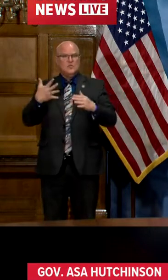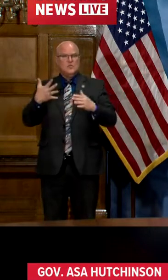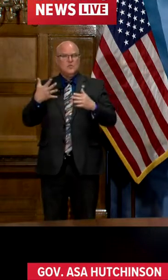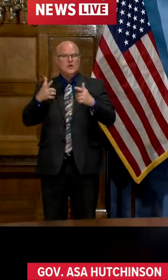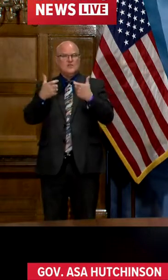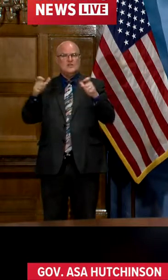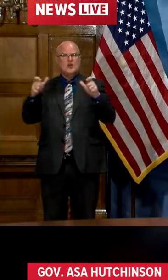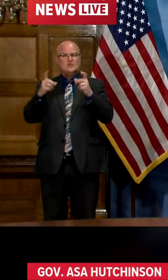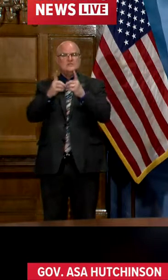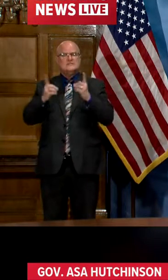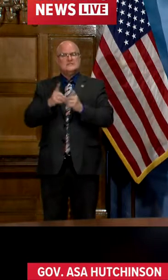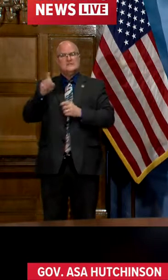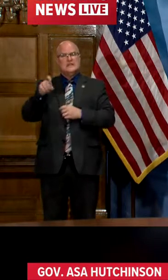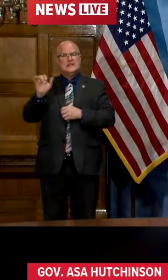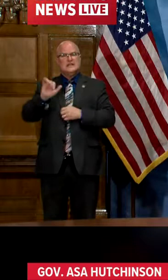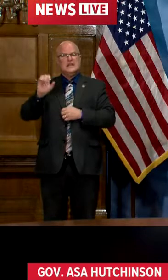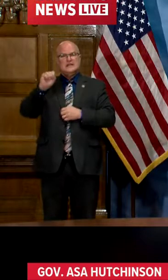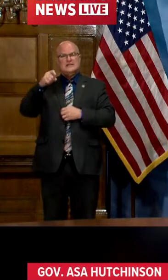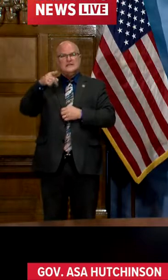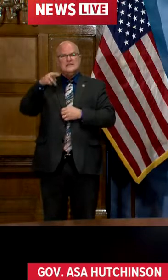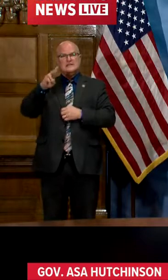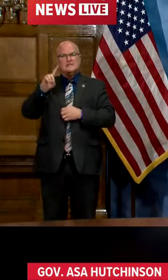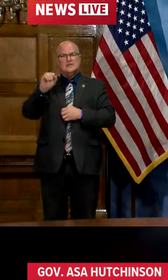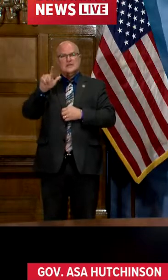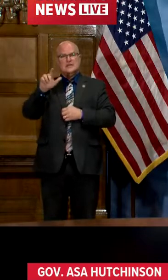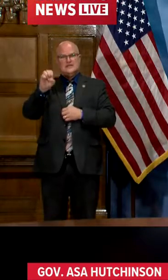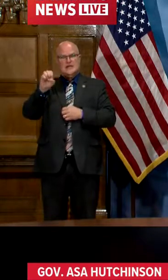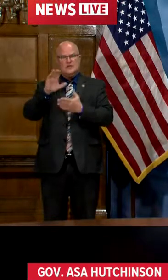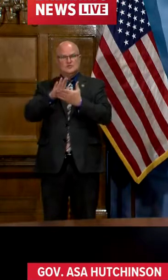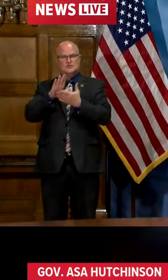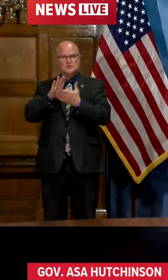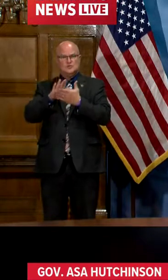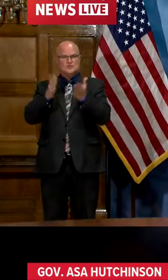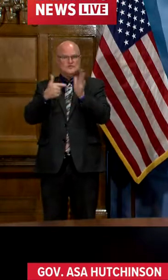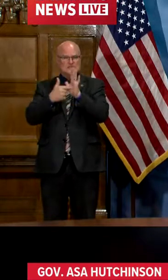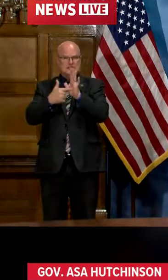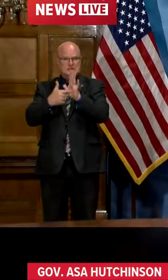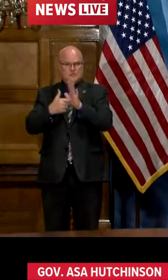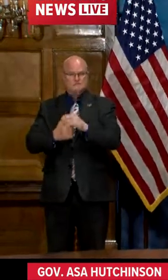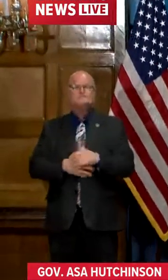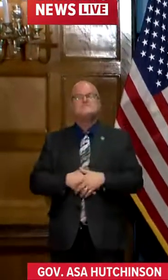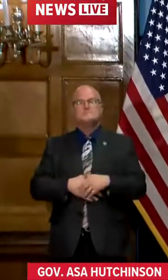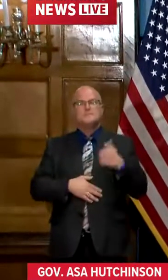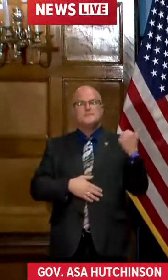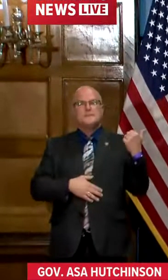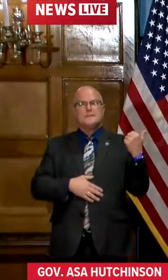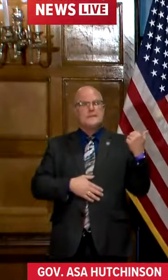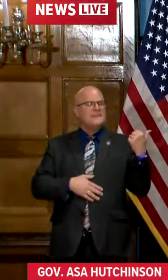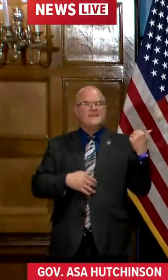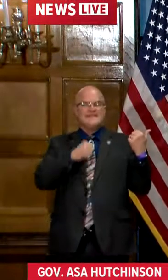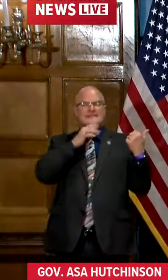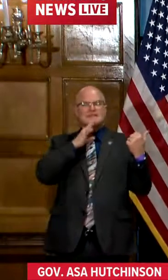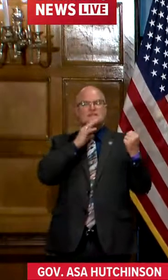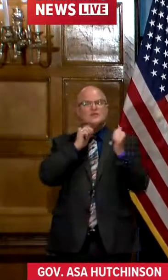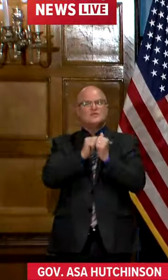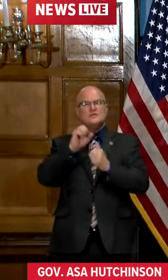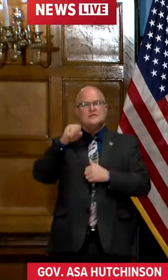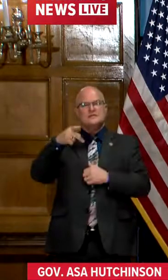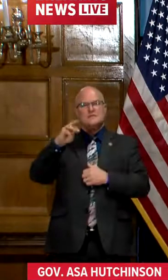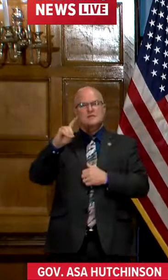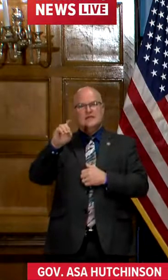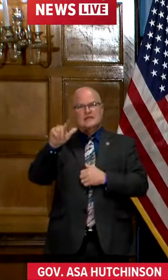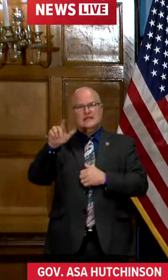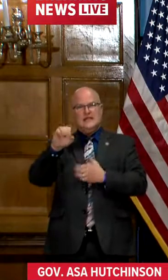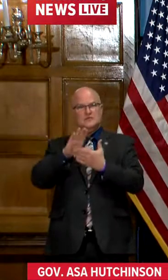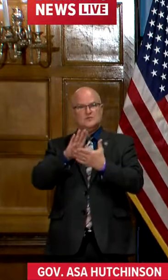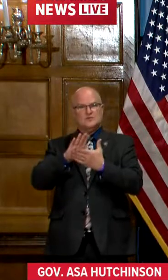need right now, like Springdale schools, for example? Well, I haven't talked to Springdale schools. Well, I've talked to other